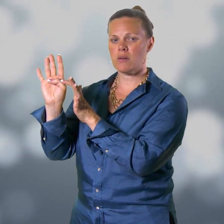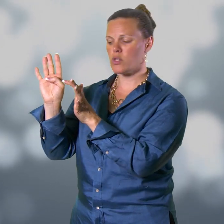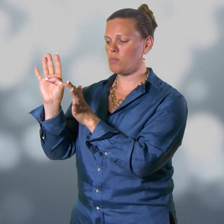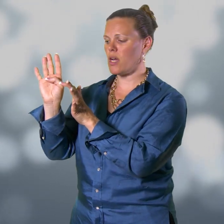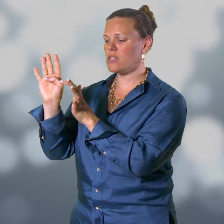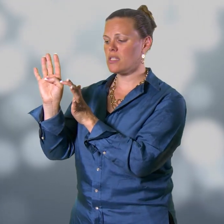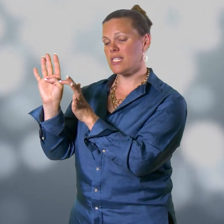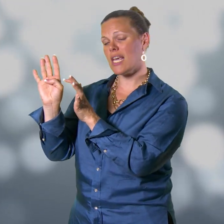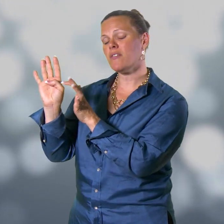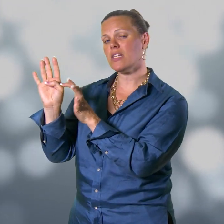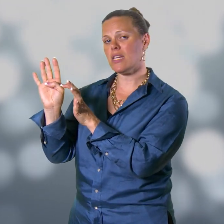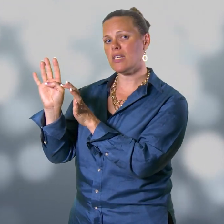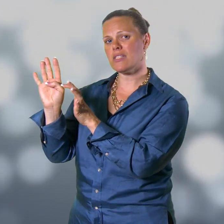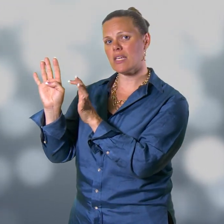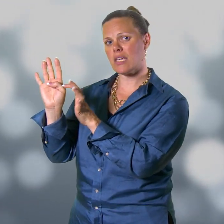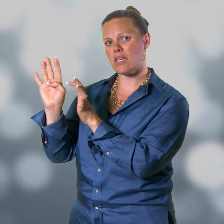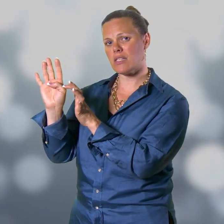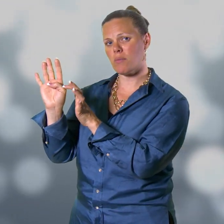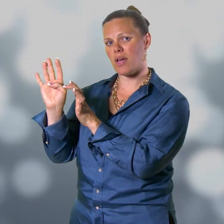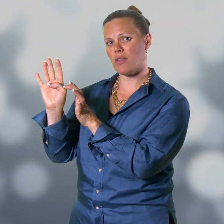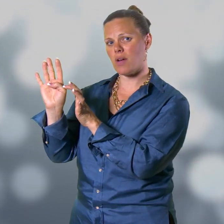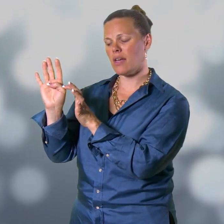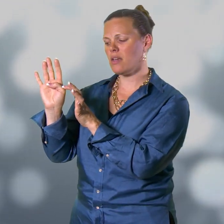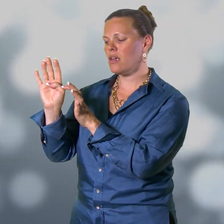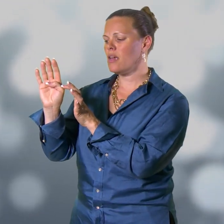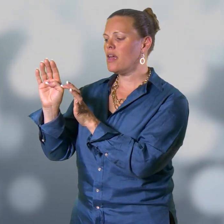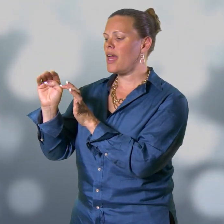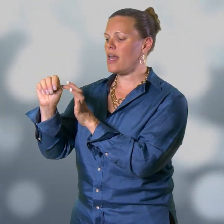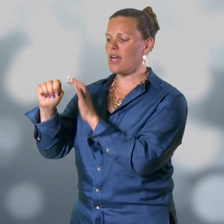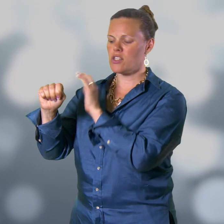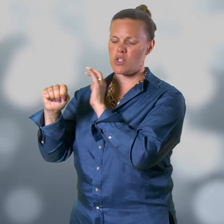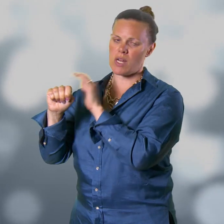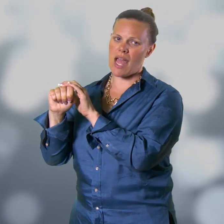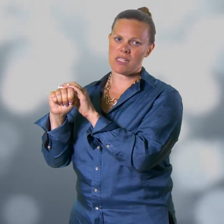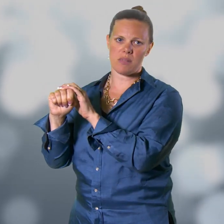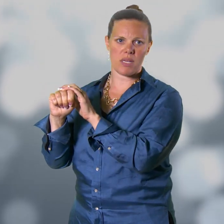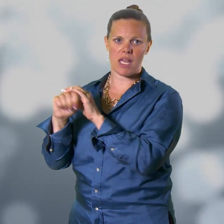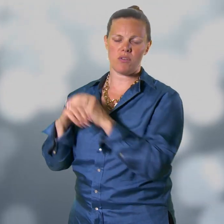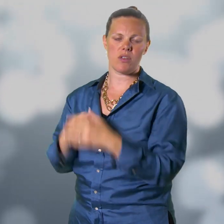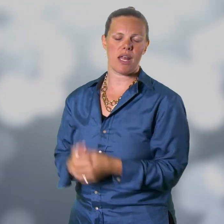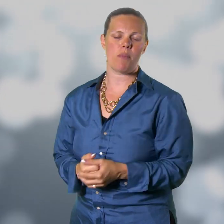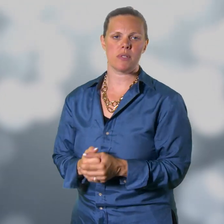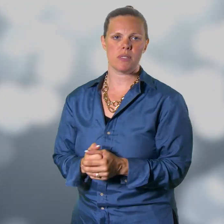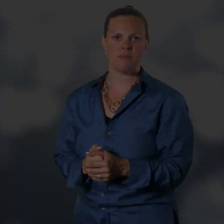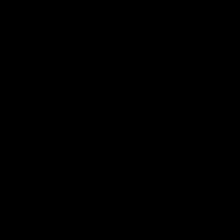respond to the safety needs that get kicked up by threat, and not just react to the behavior that happens. back. . . Thank